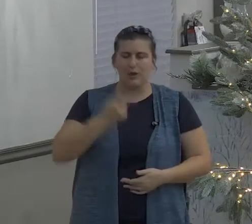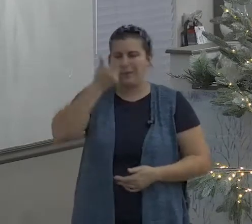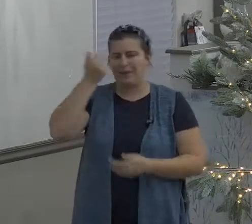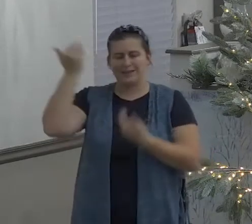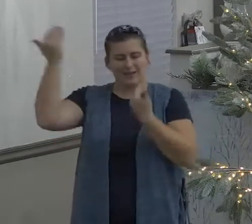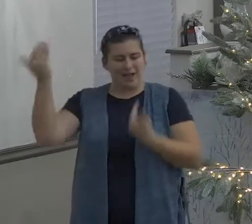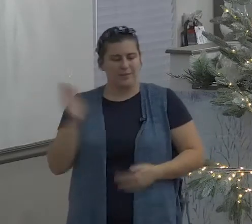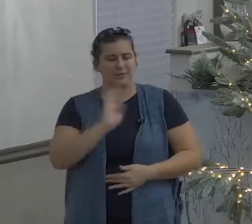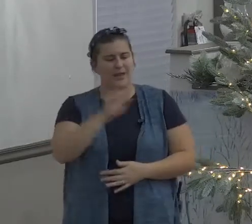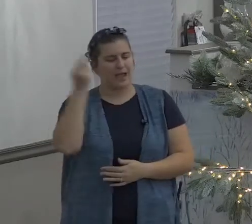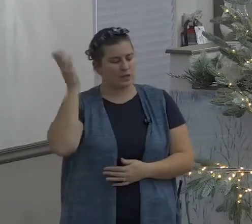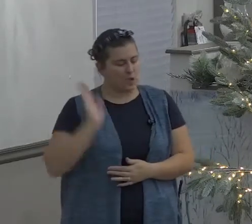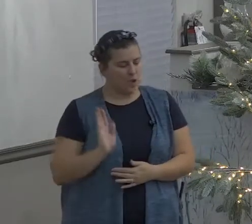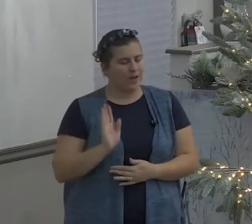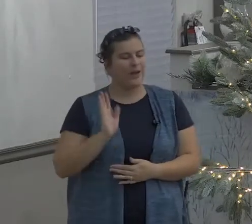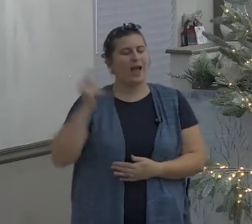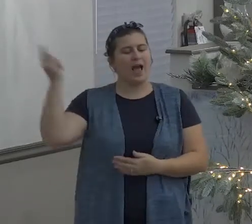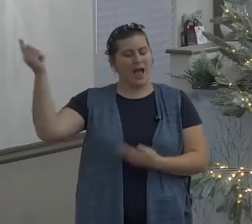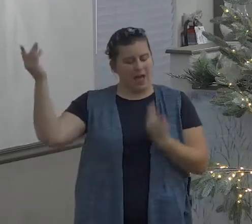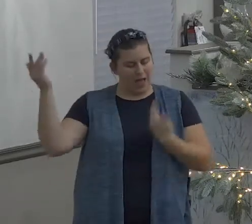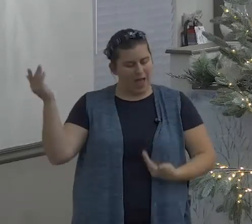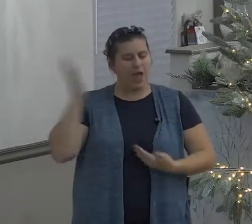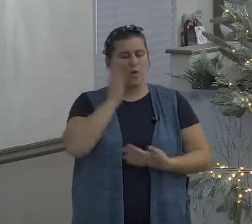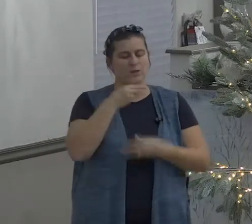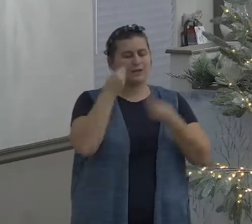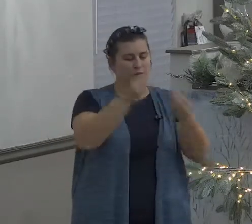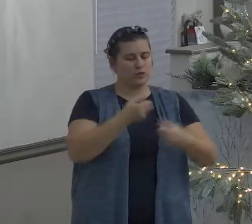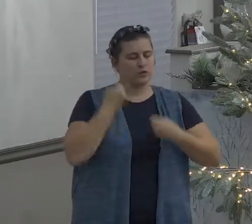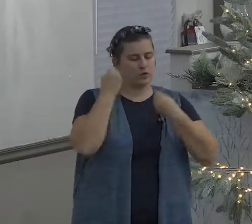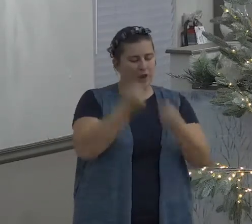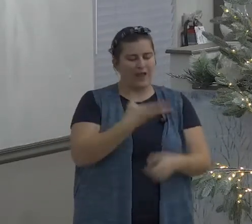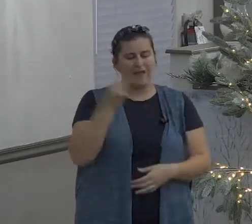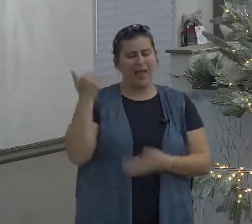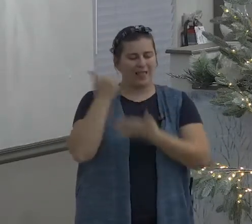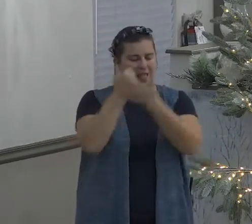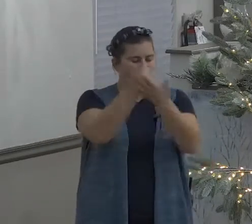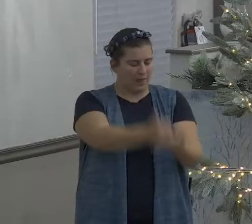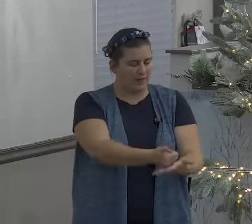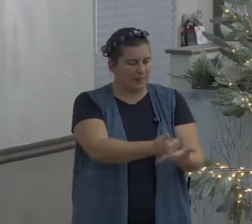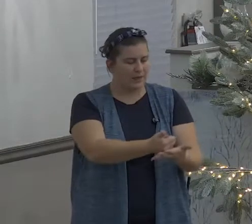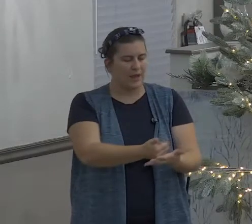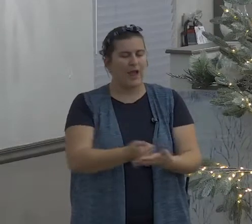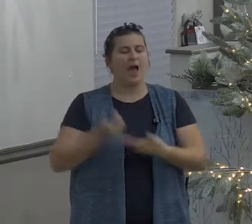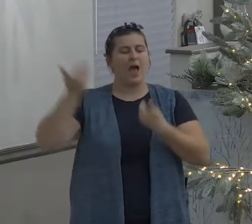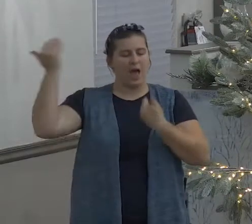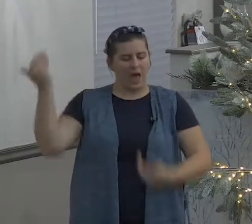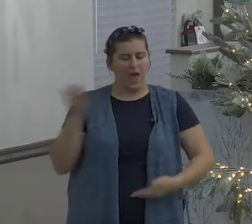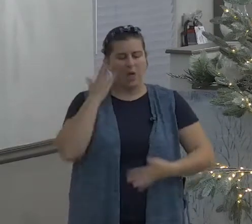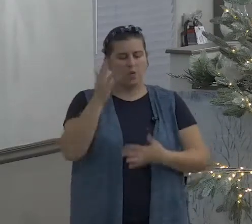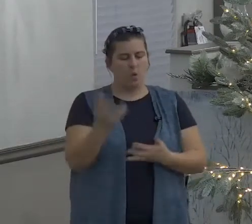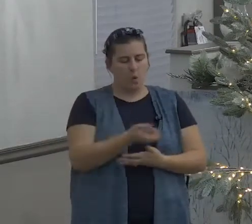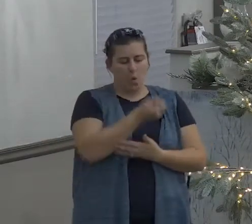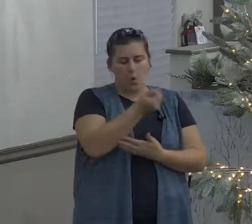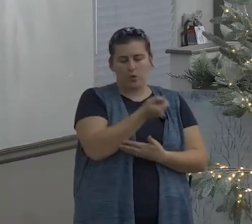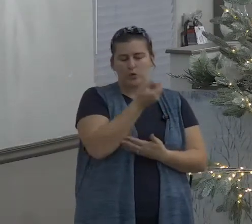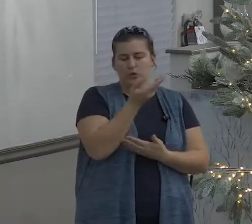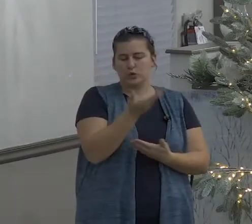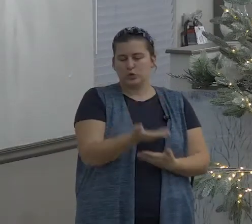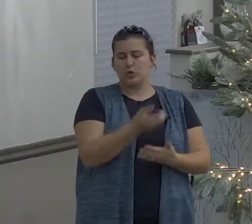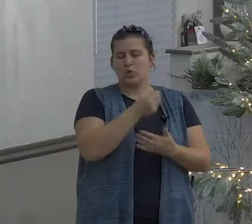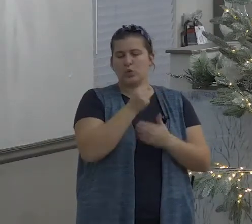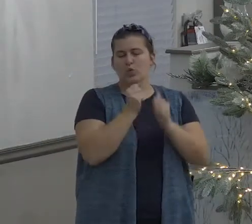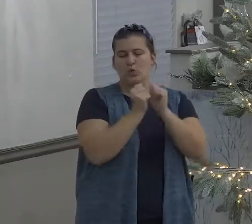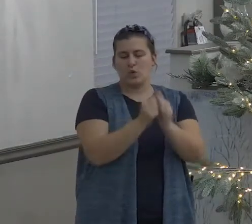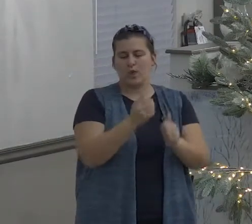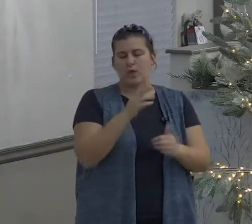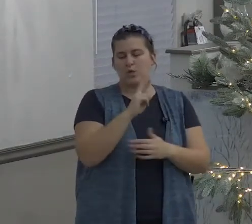Isaiah 41 10 fear thou not for I am with thee be not dismayed for I am thy